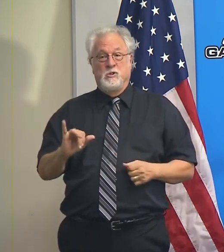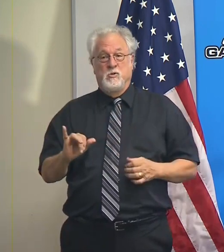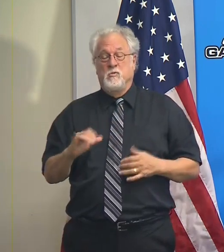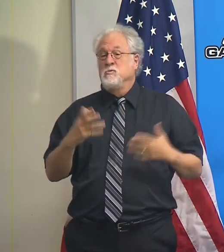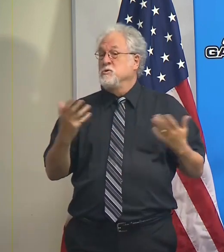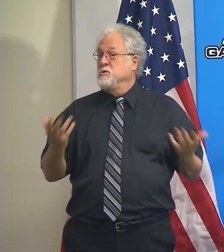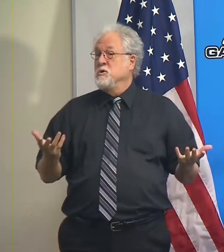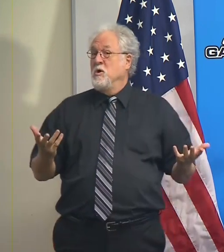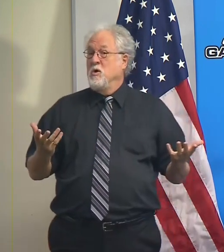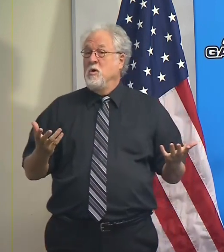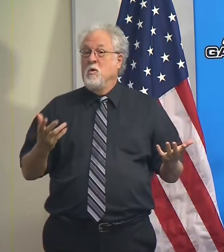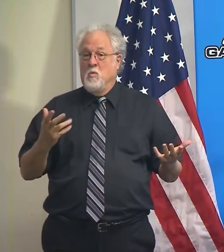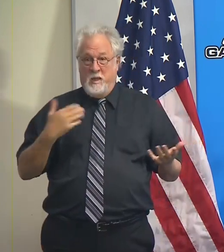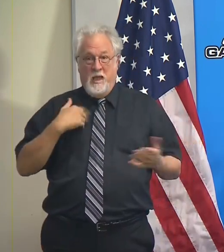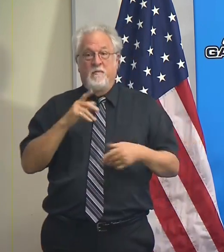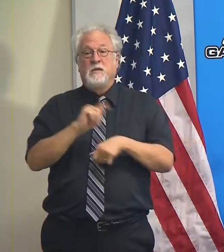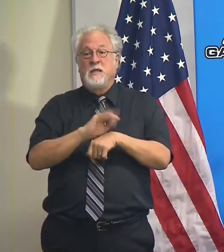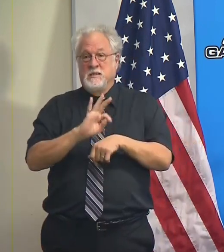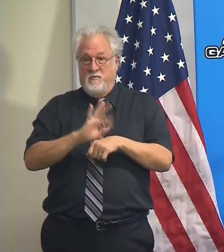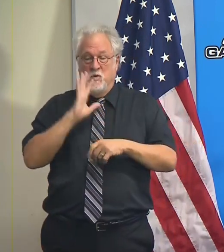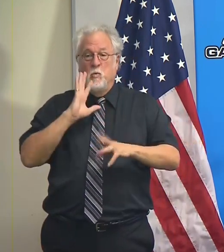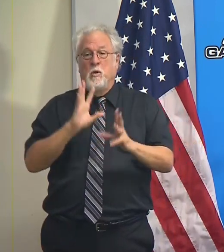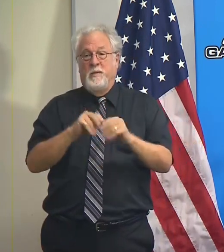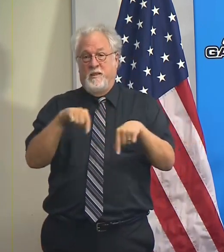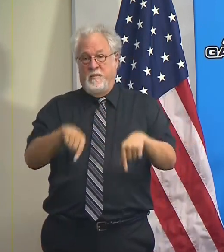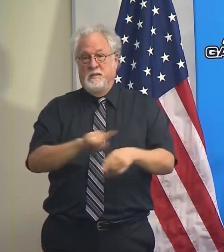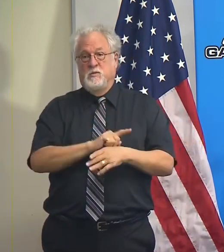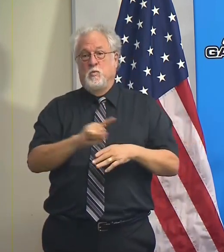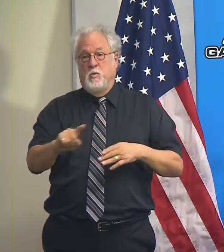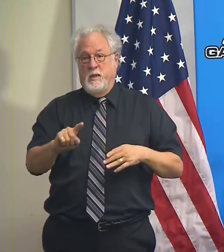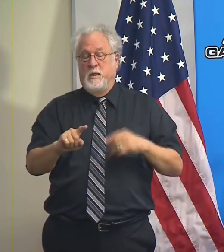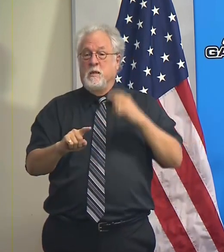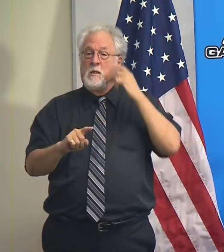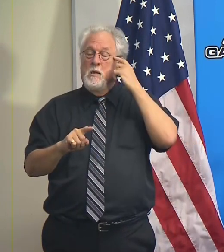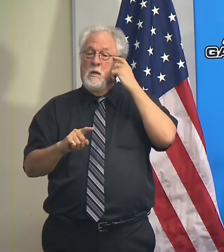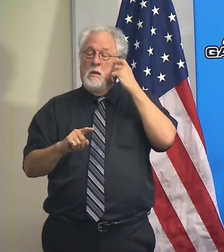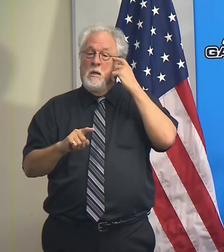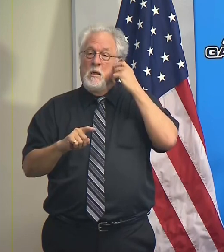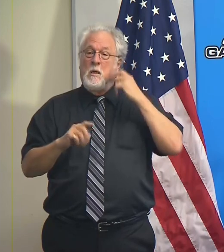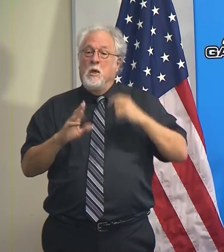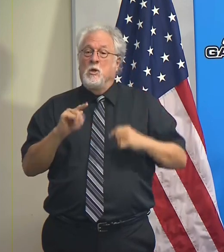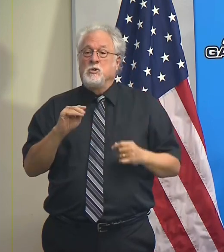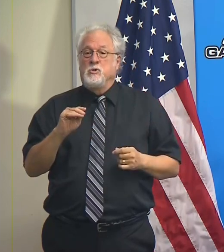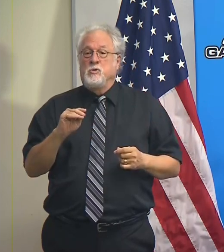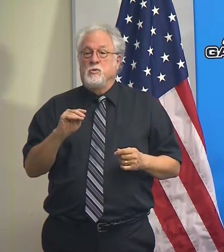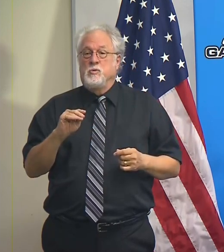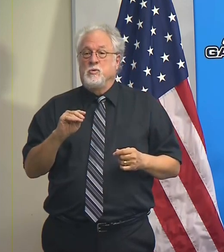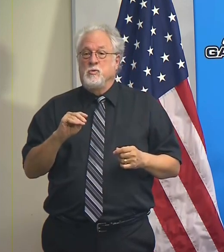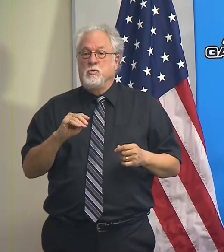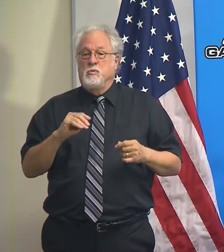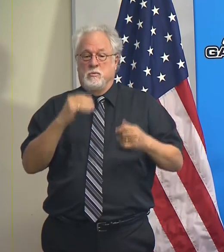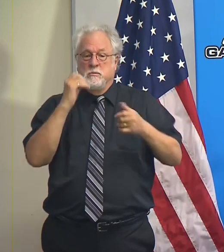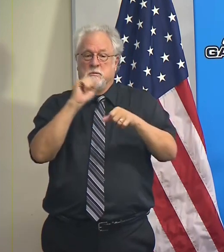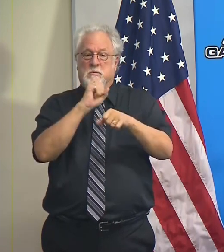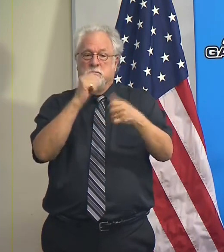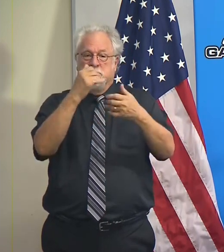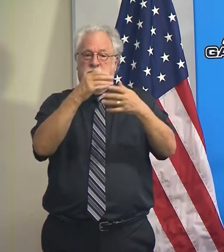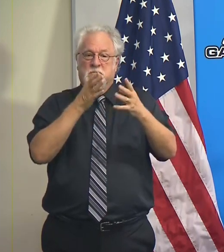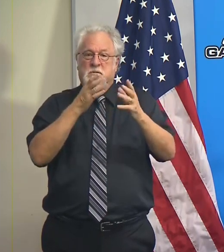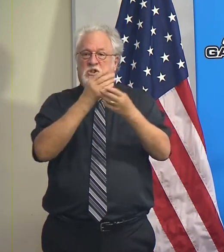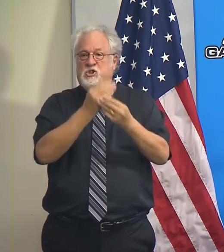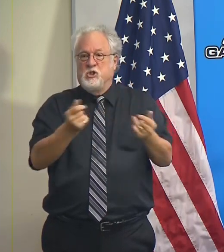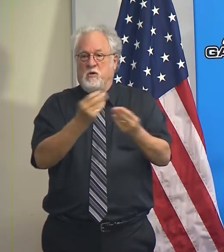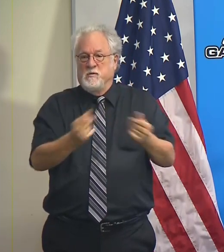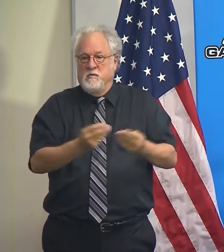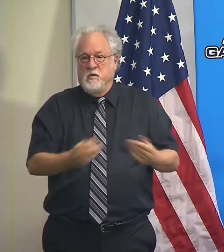And so we've got a task force that's going to be meeting this week to try to work through all of that. And I will tell